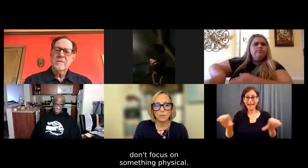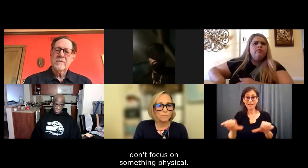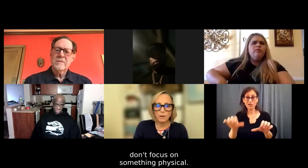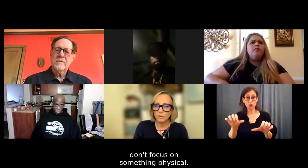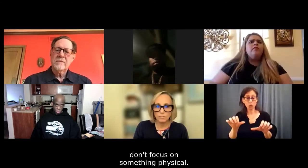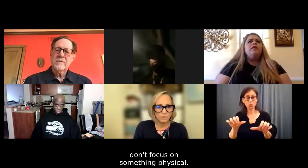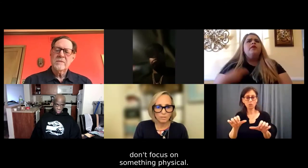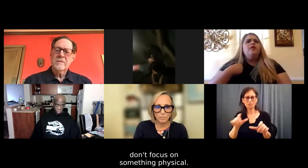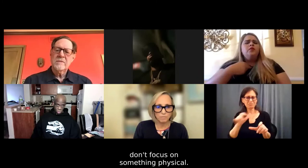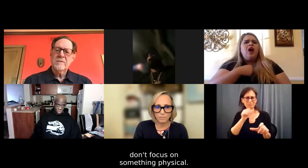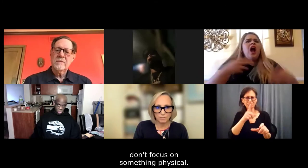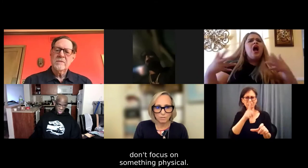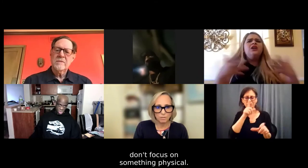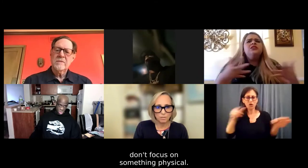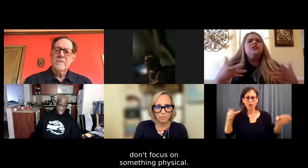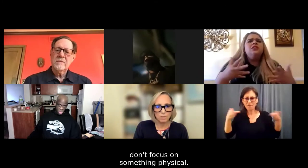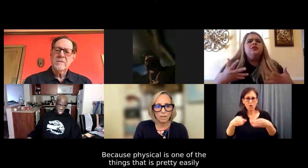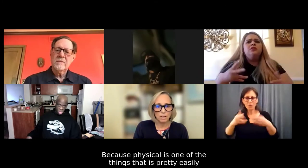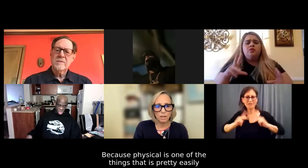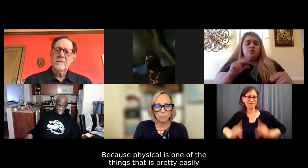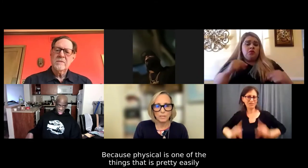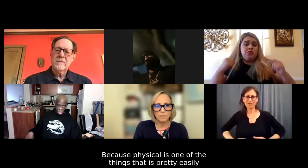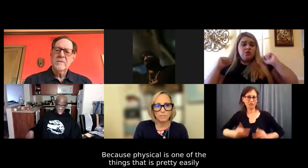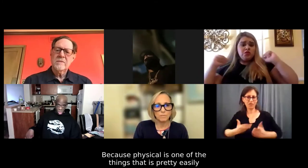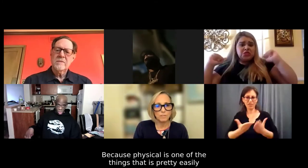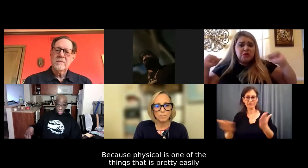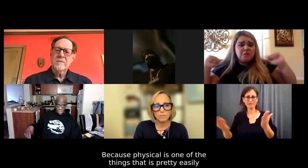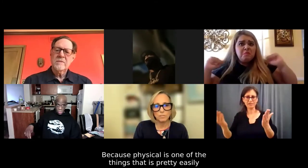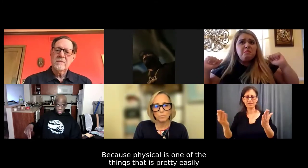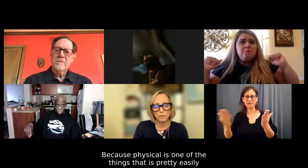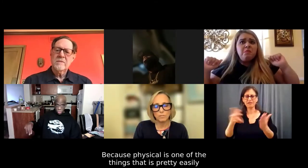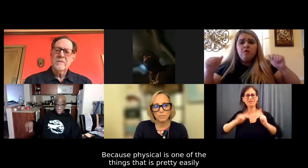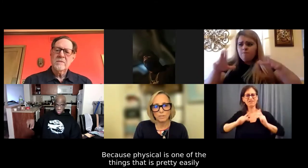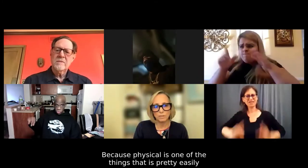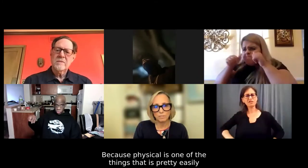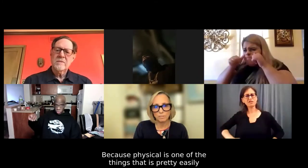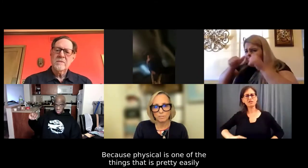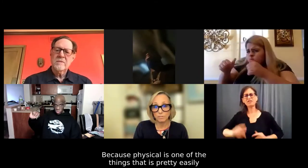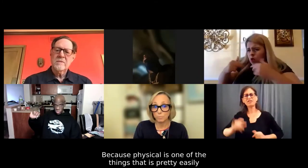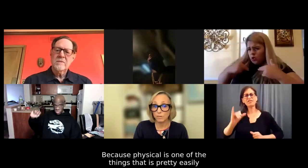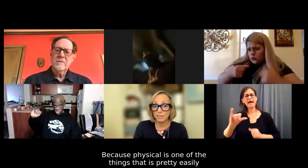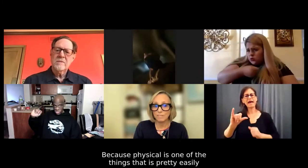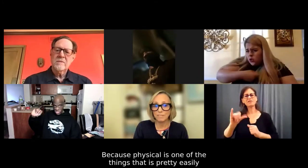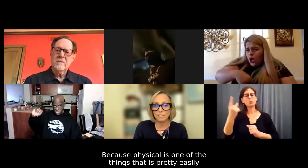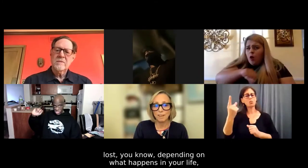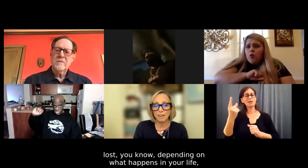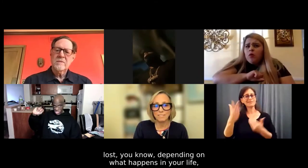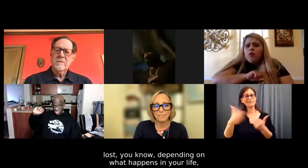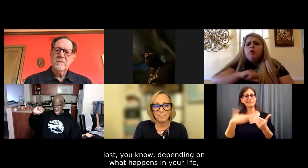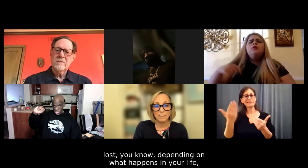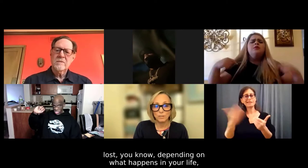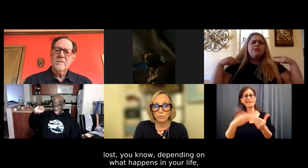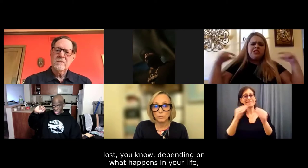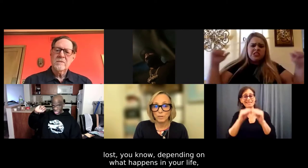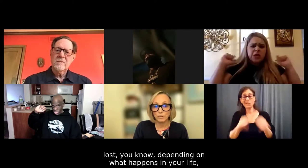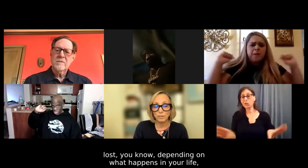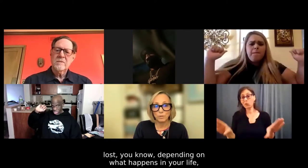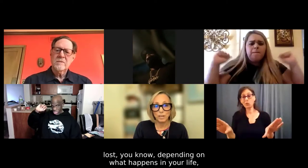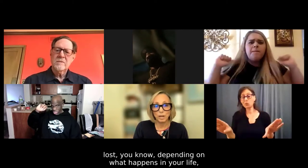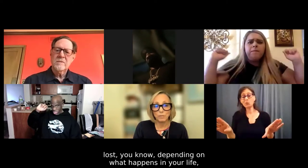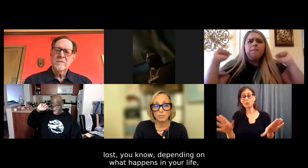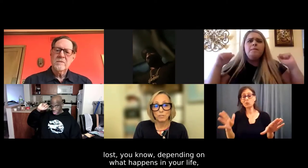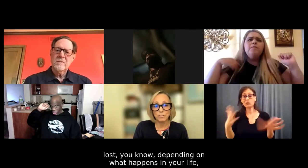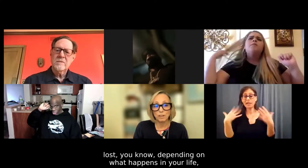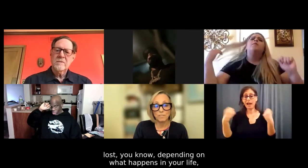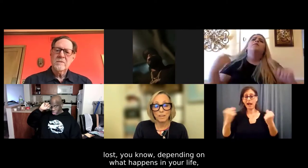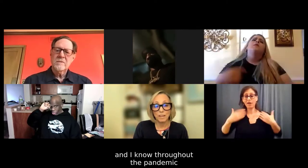don't focus on something physical, uh, because physical is one of the things that's pretty easily lost, you know, depending on